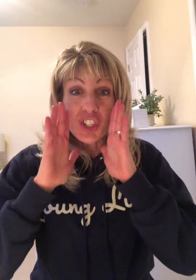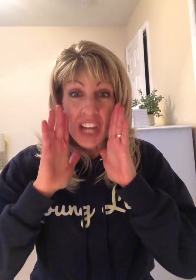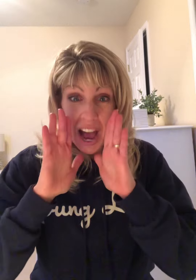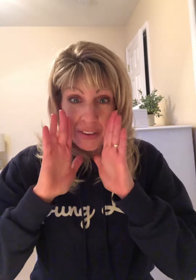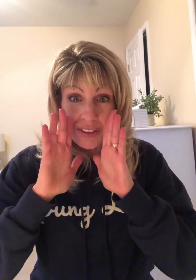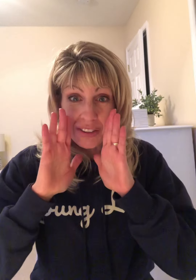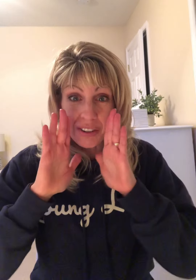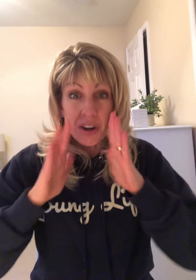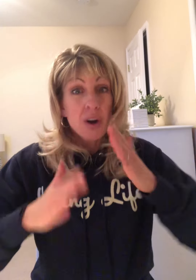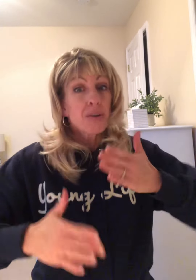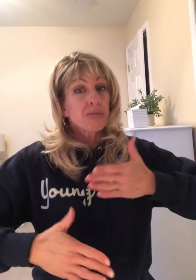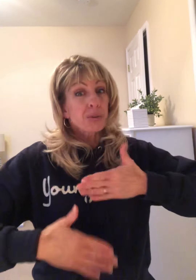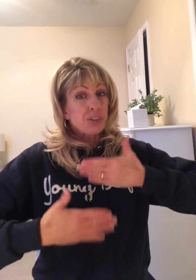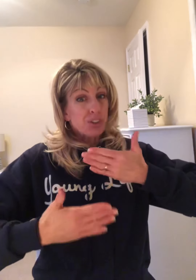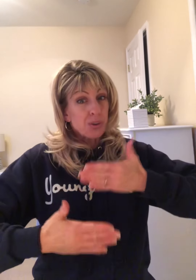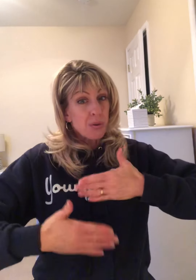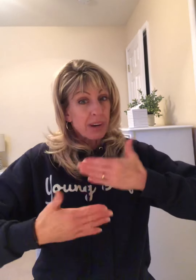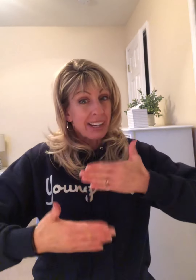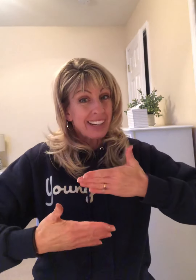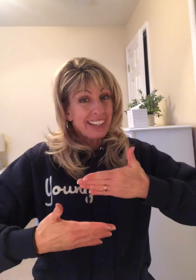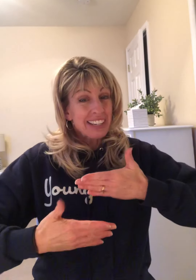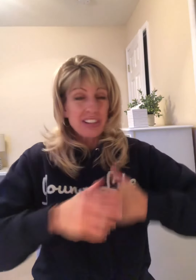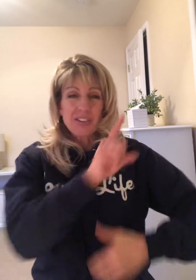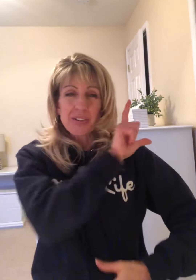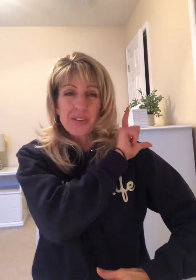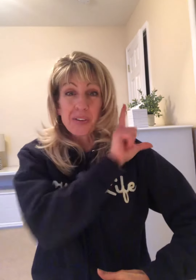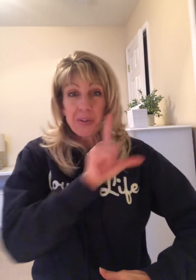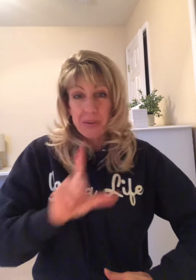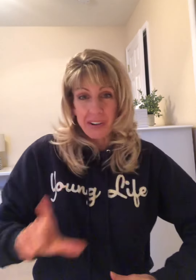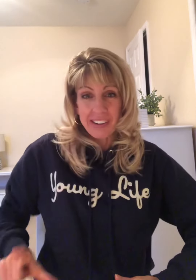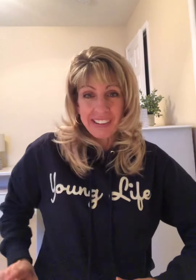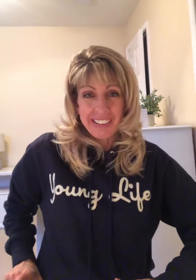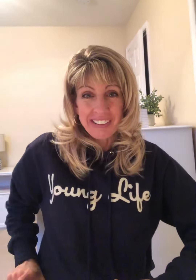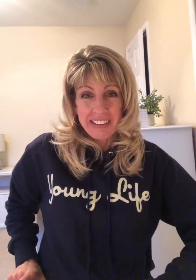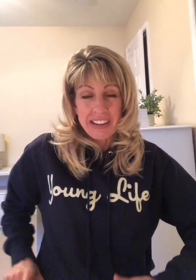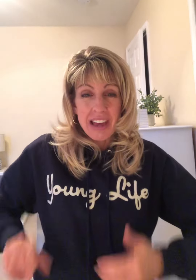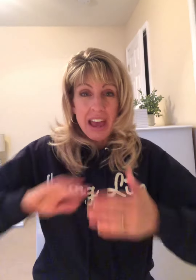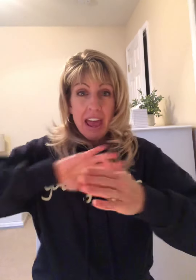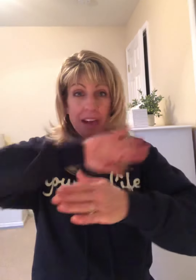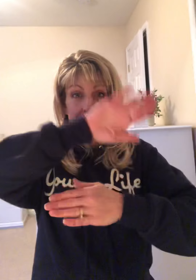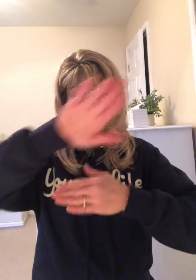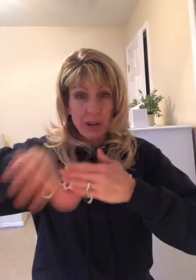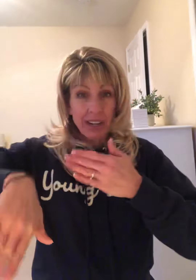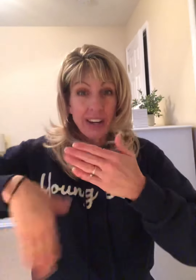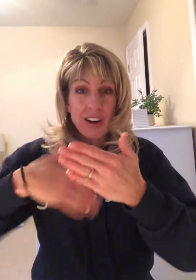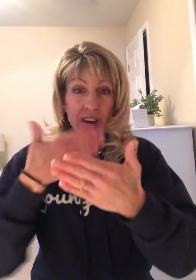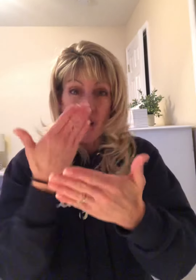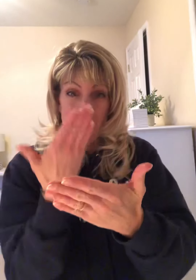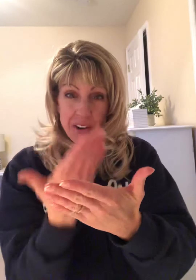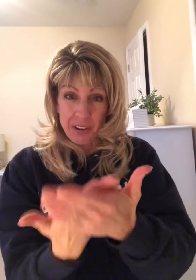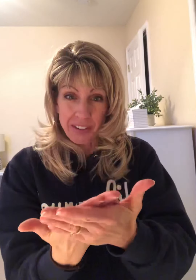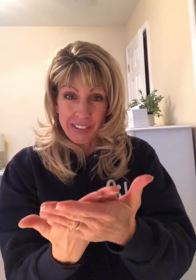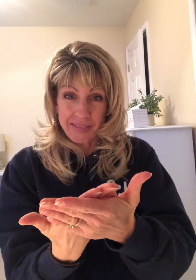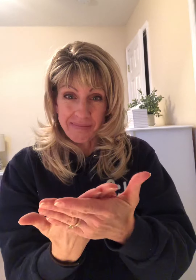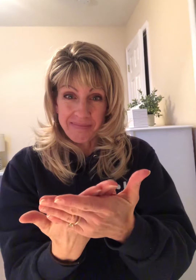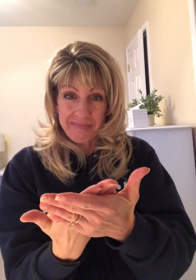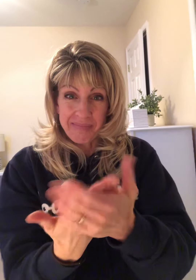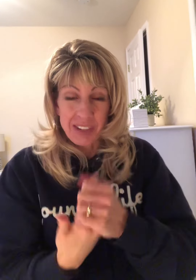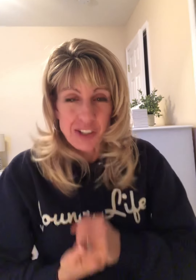Shout for joy to the Lord, everyone on earth. Did you